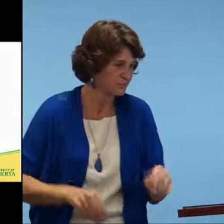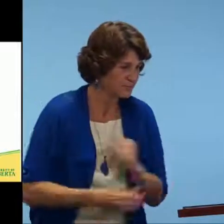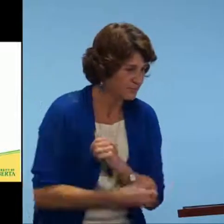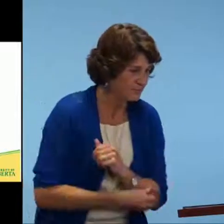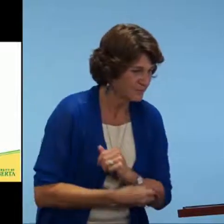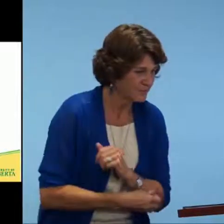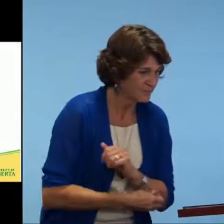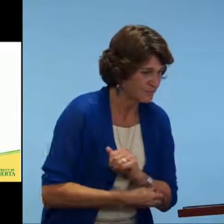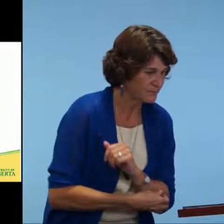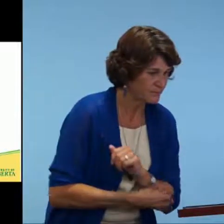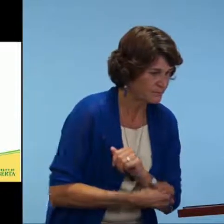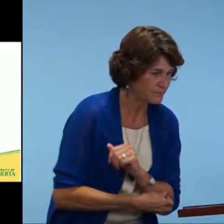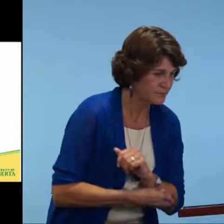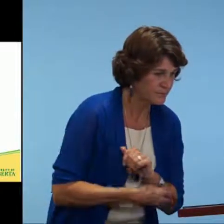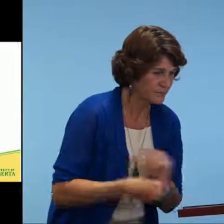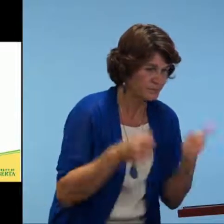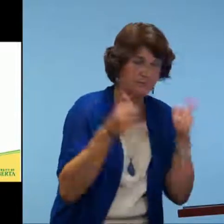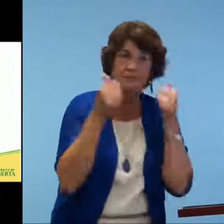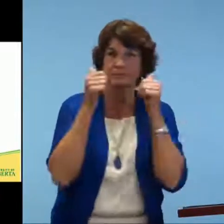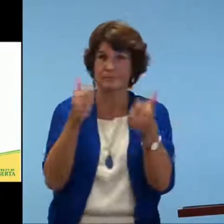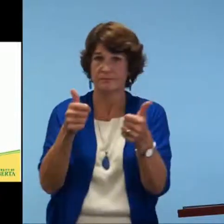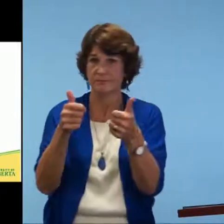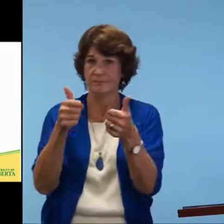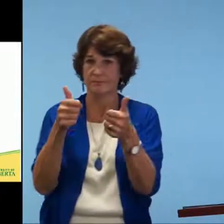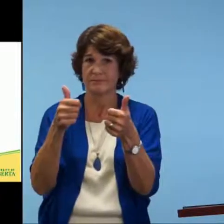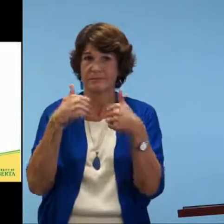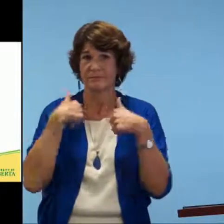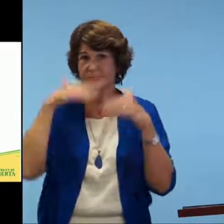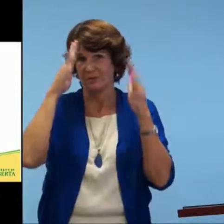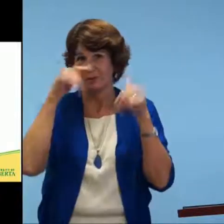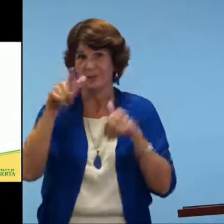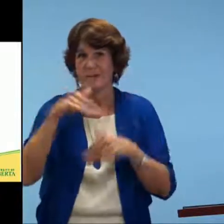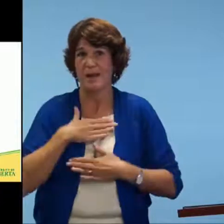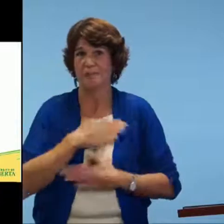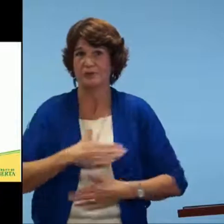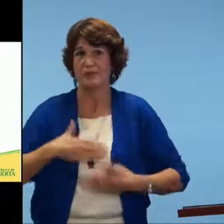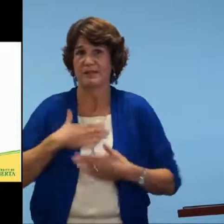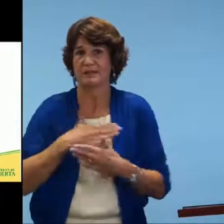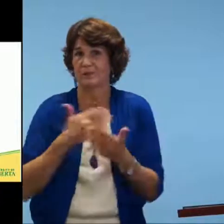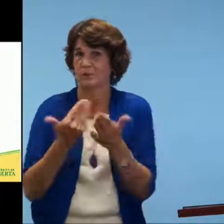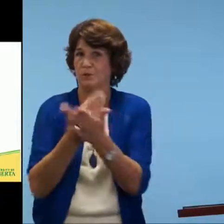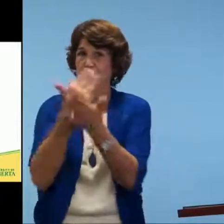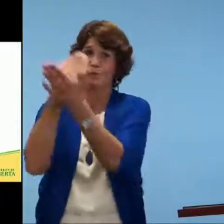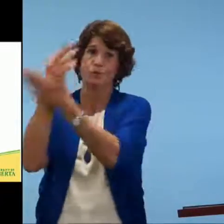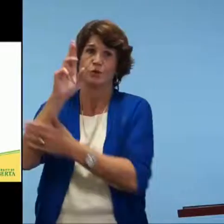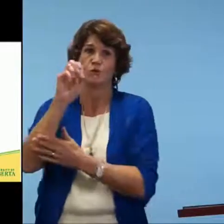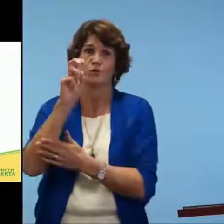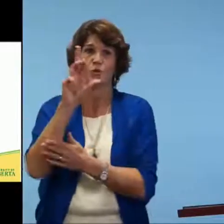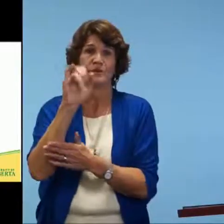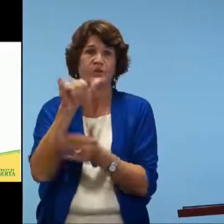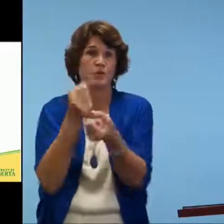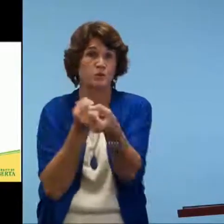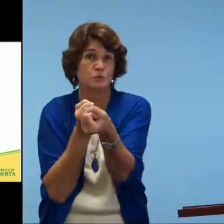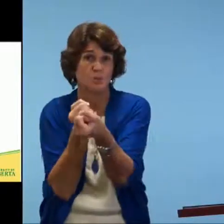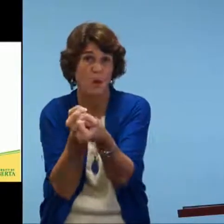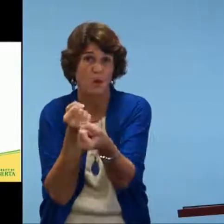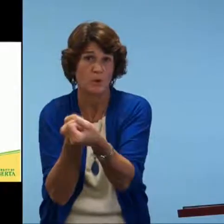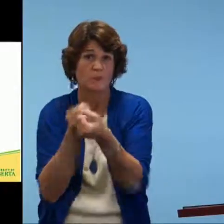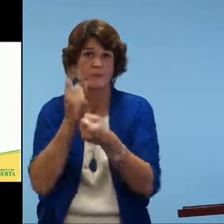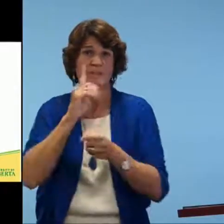This is ready in the University of Alberta bookstore for sale. I hope that you've appreciated some of this information. It's